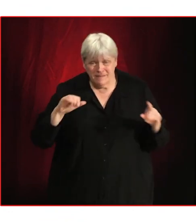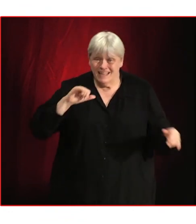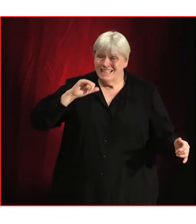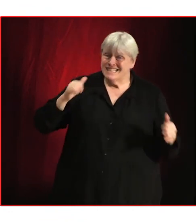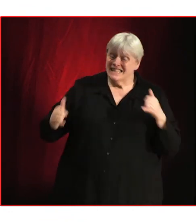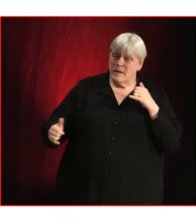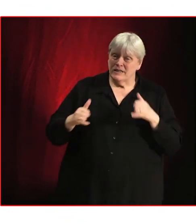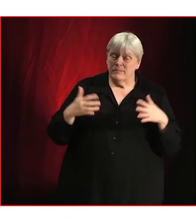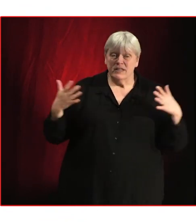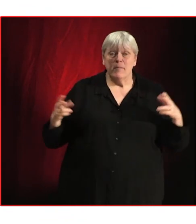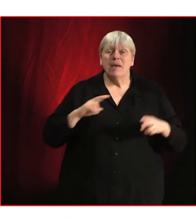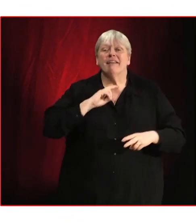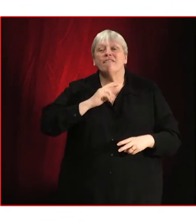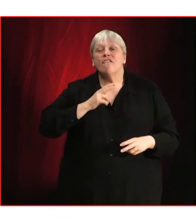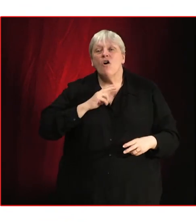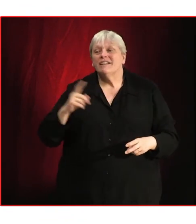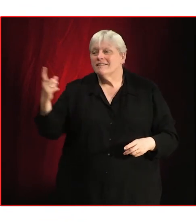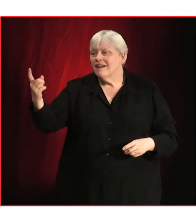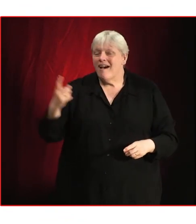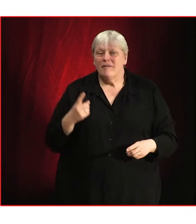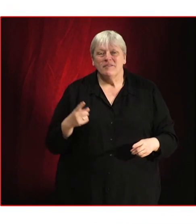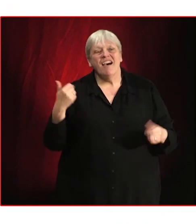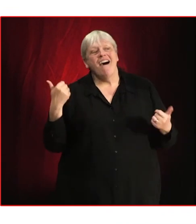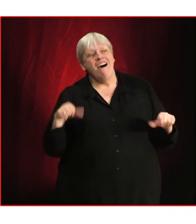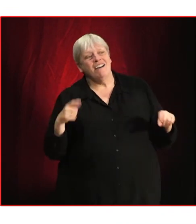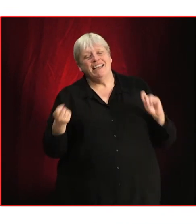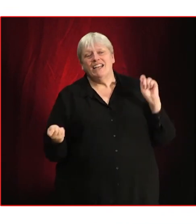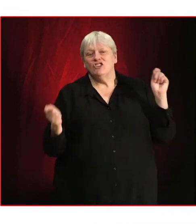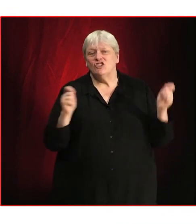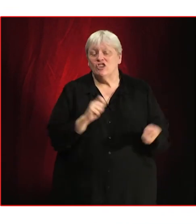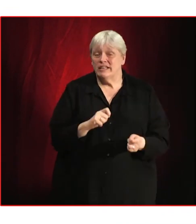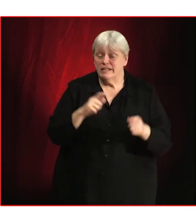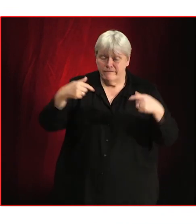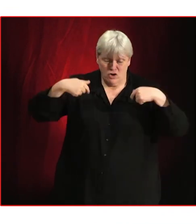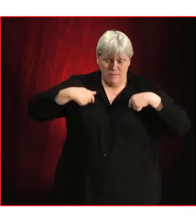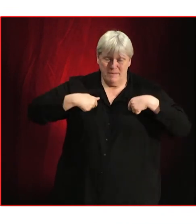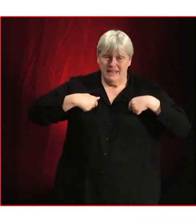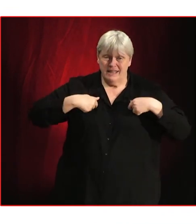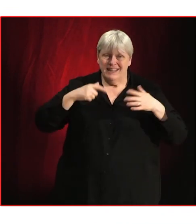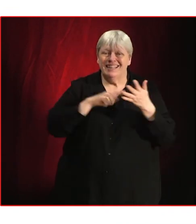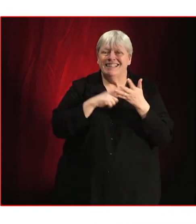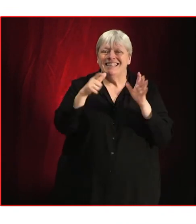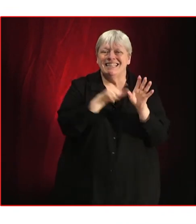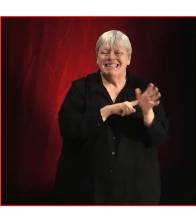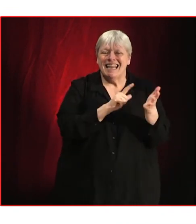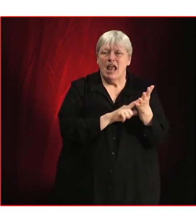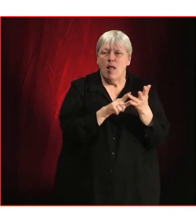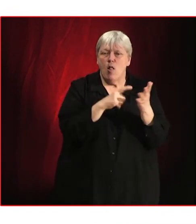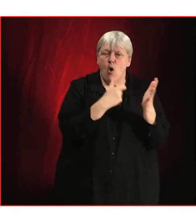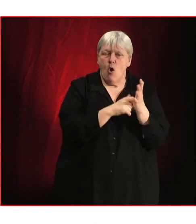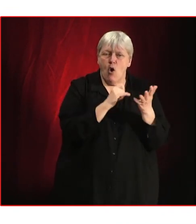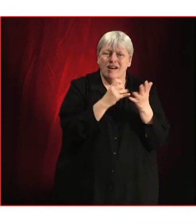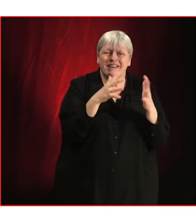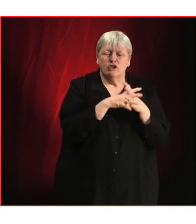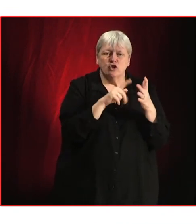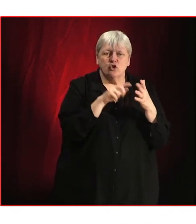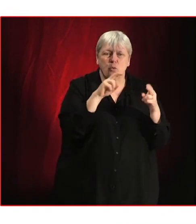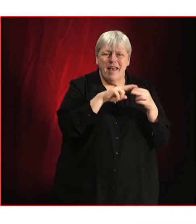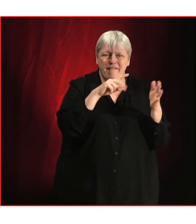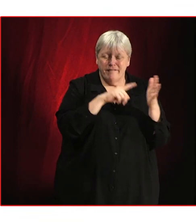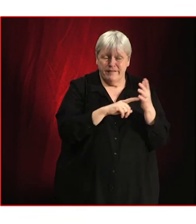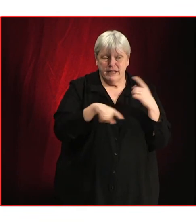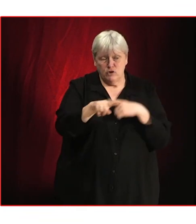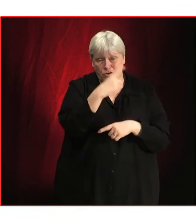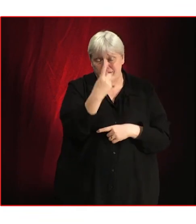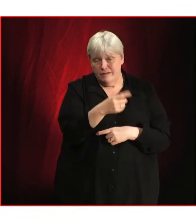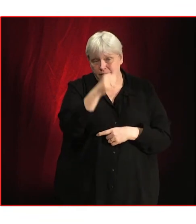a big voice comes along and can really enact change. For me, this voice was Taylor Swift. Taylor Swift knows all too well